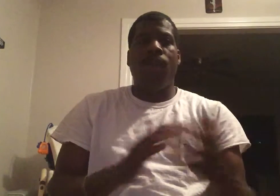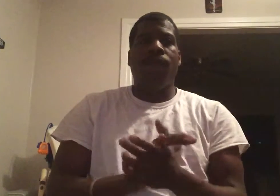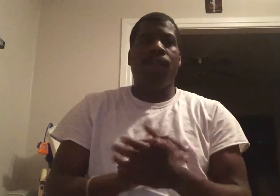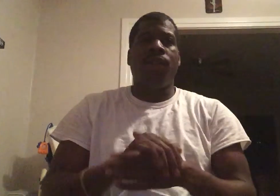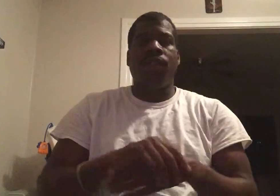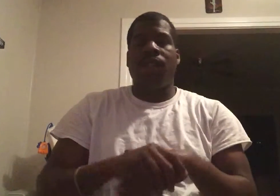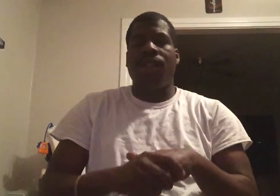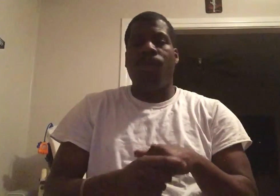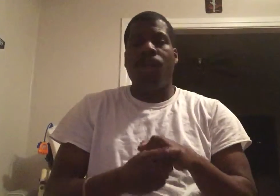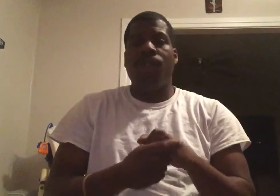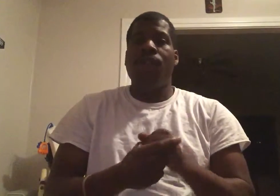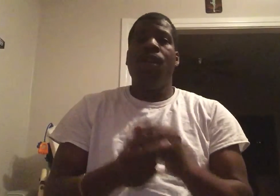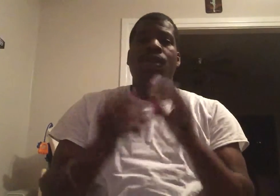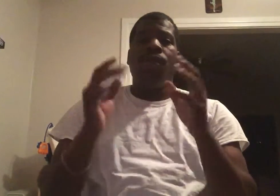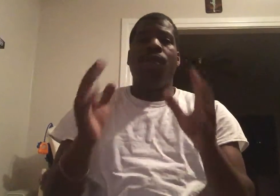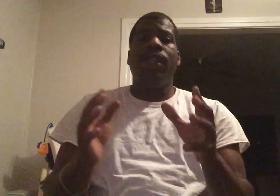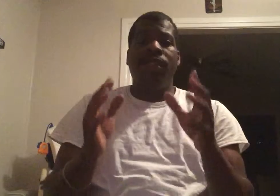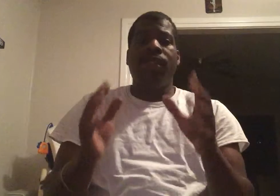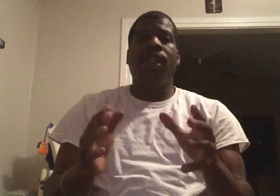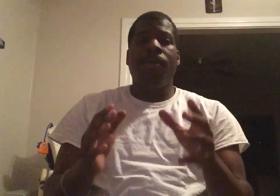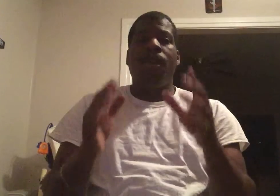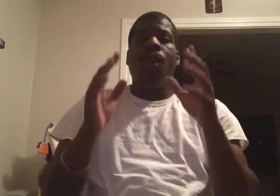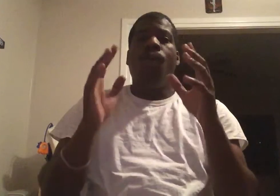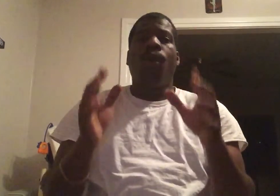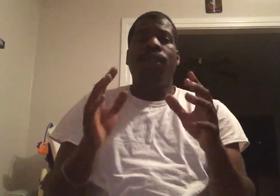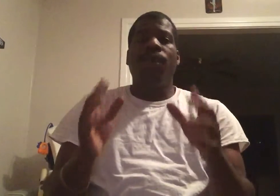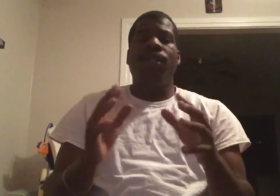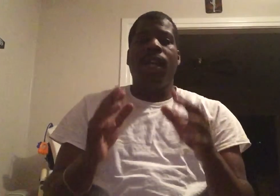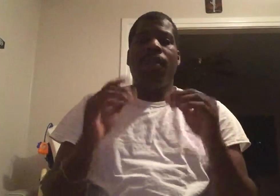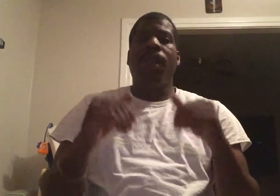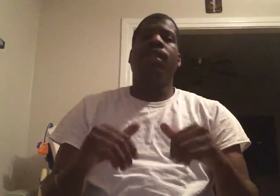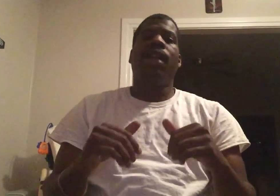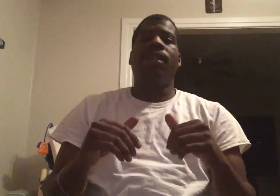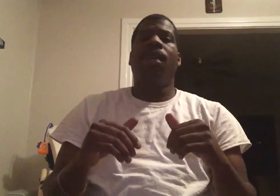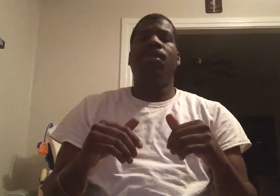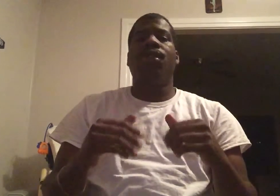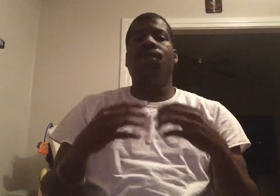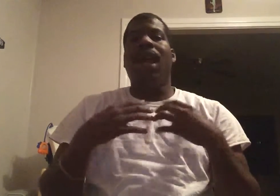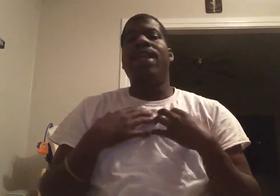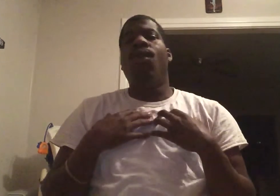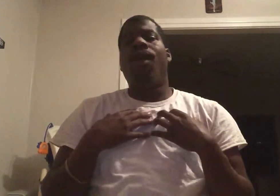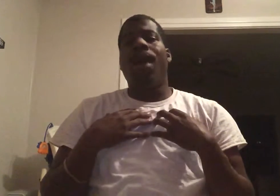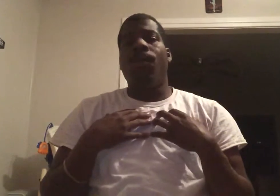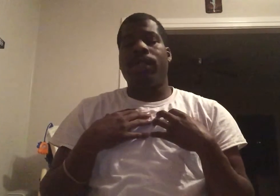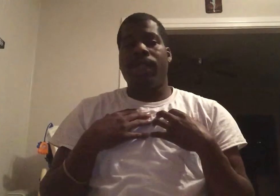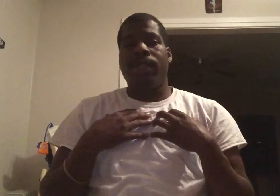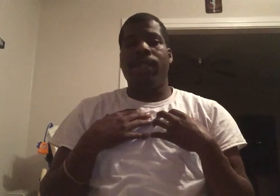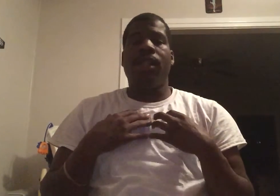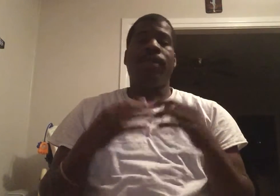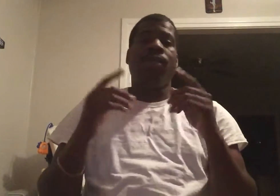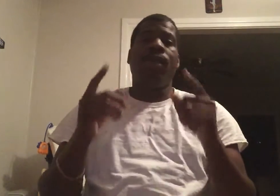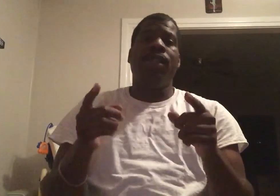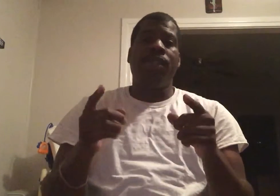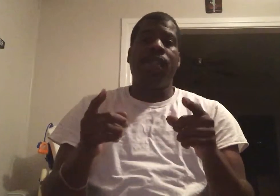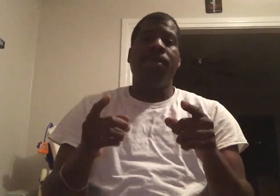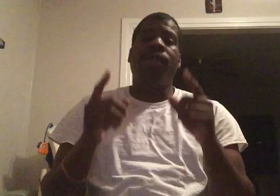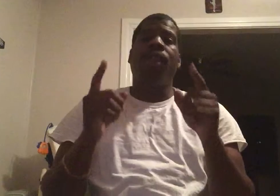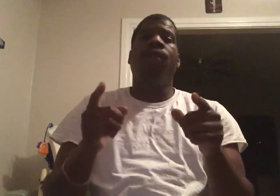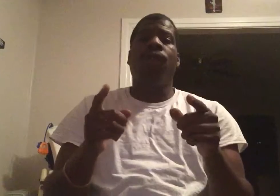in regards to dr. Wells So ladies and gentlemen, were you excited about tonight's episode? I know I was ladies and gentlemen, so ladies and gentlemen, thank you for